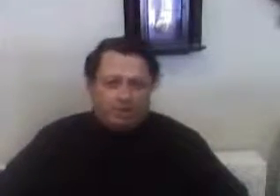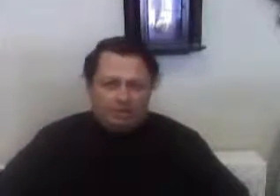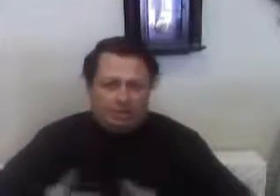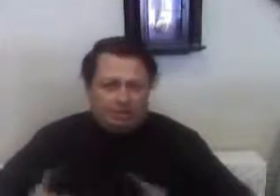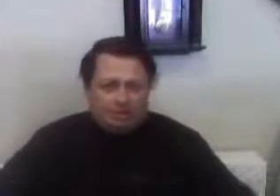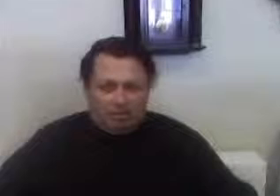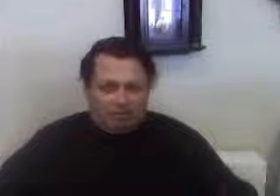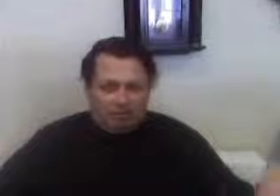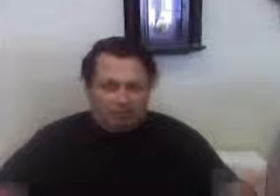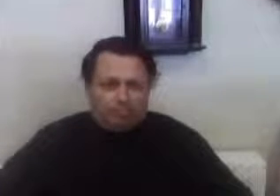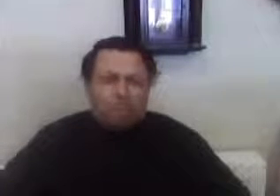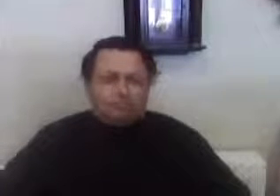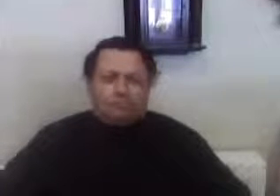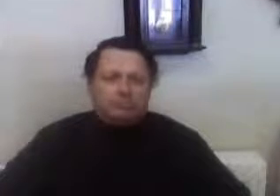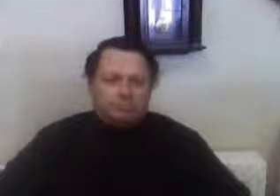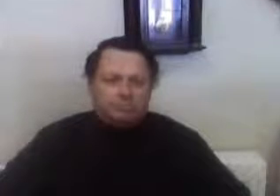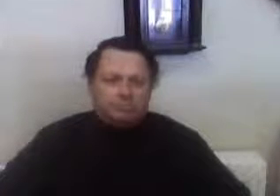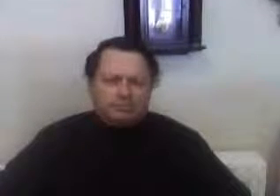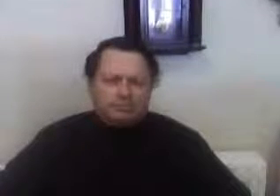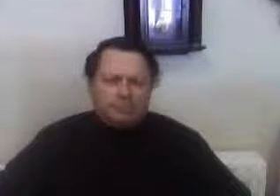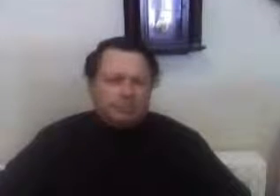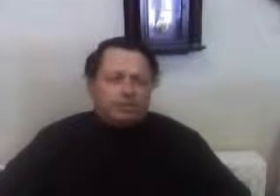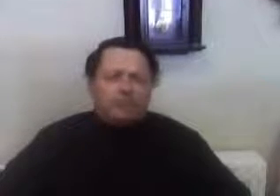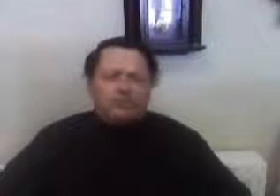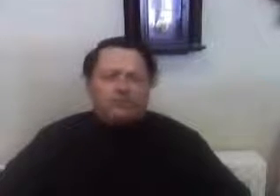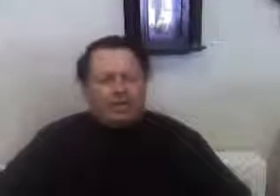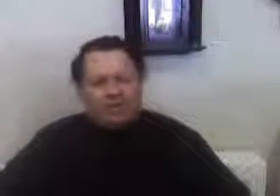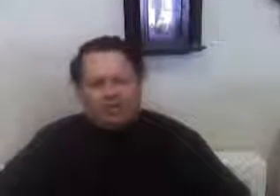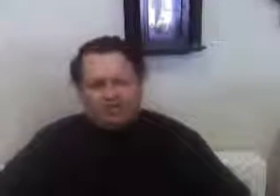knees and boom. There was nothing for anybody.